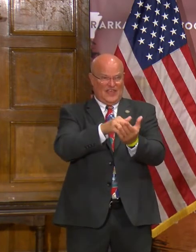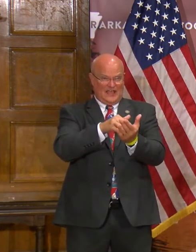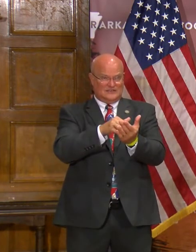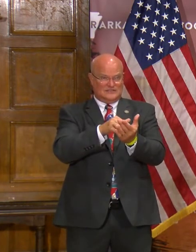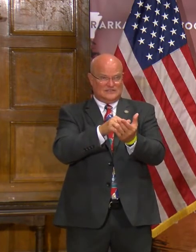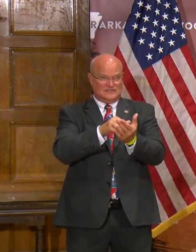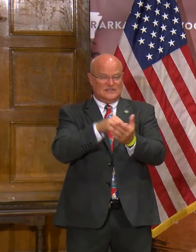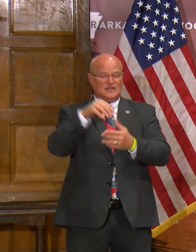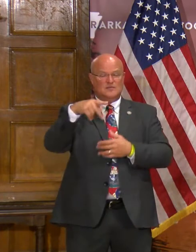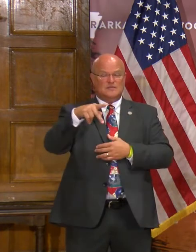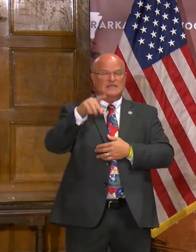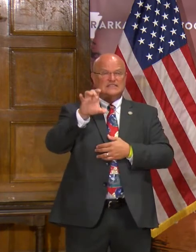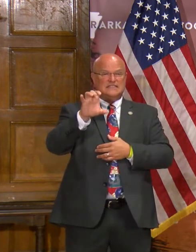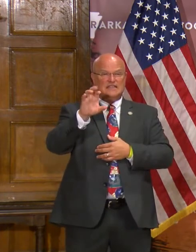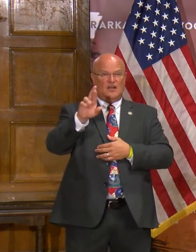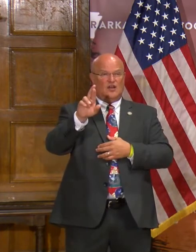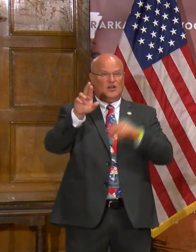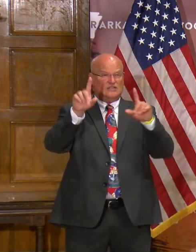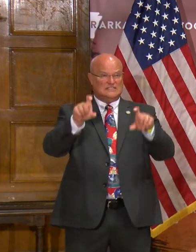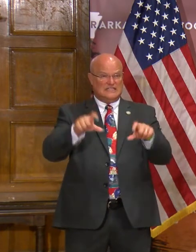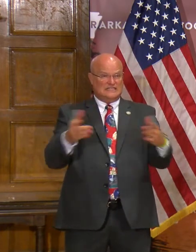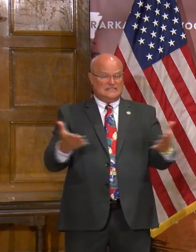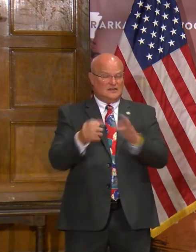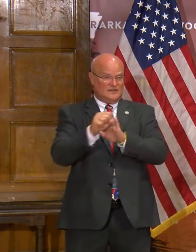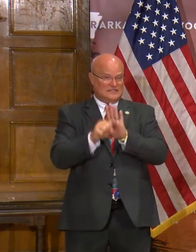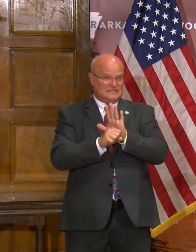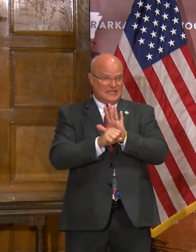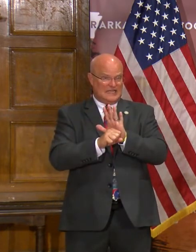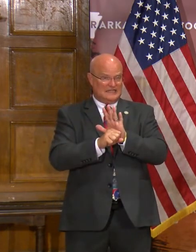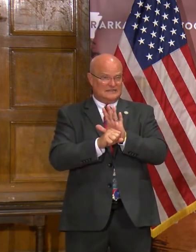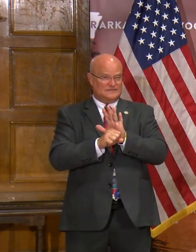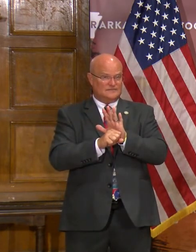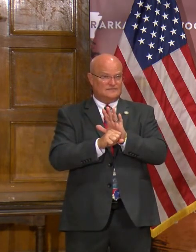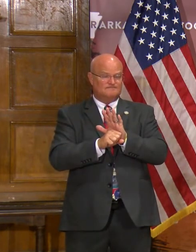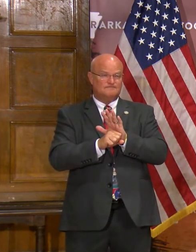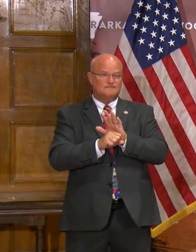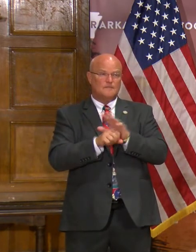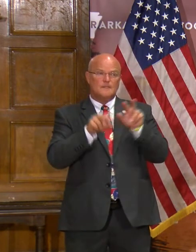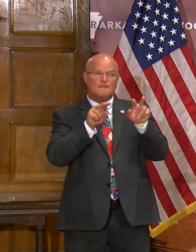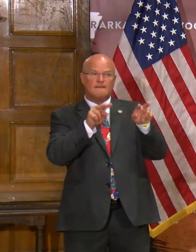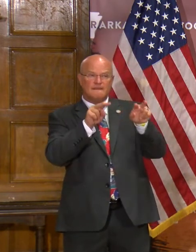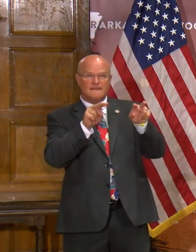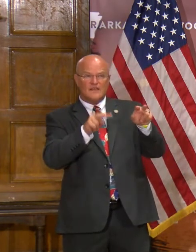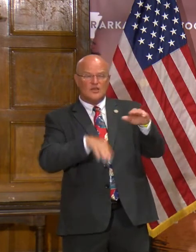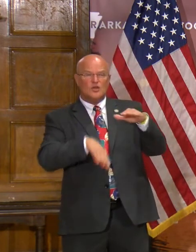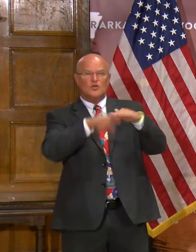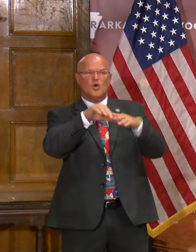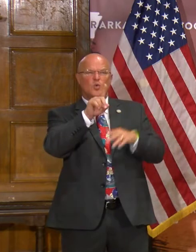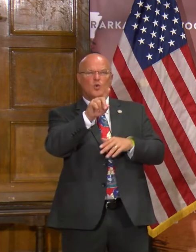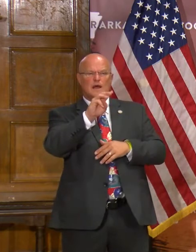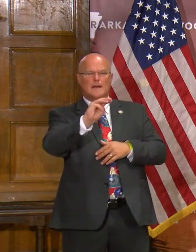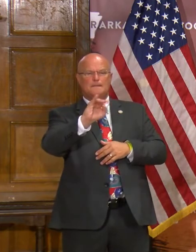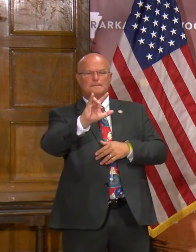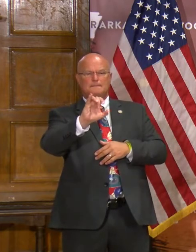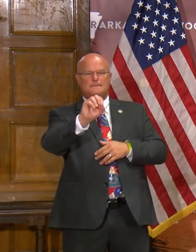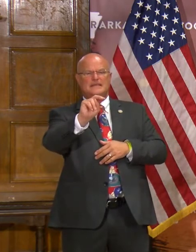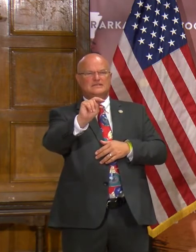PCR tests here in this state. We're looking forward to reaching the 1 million